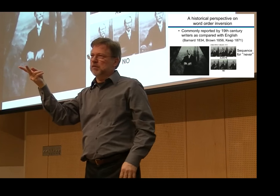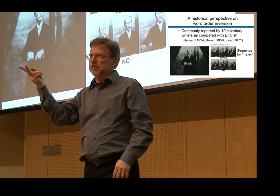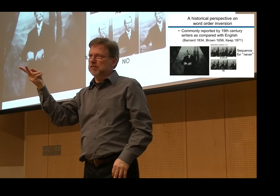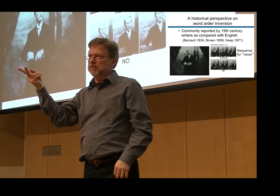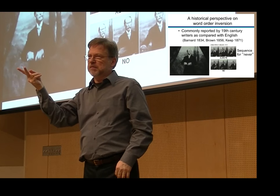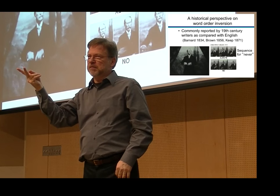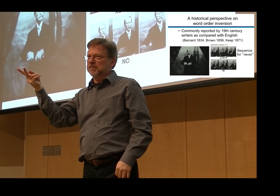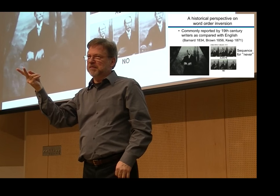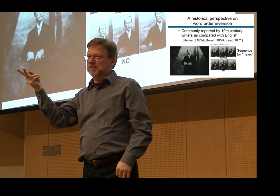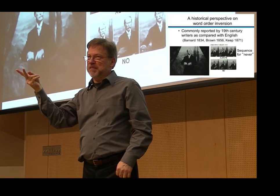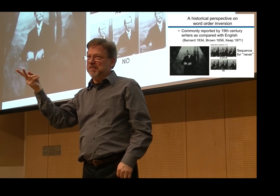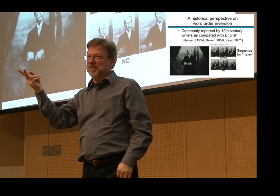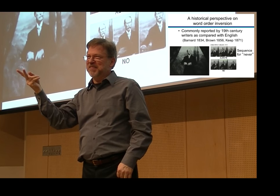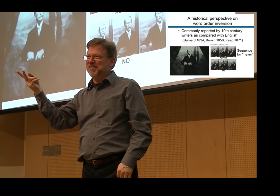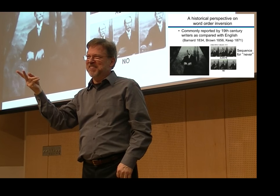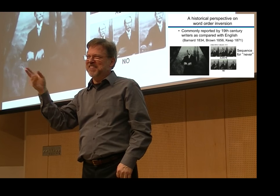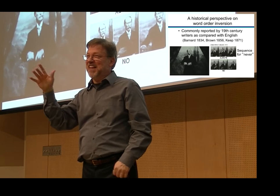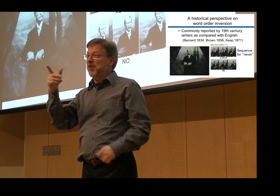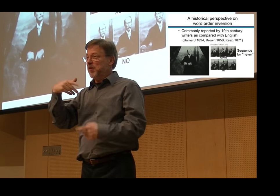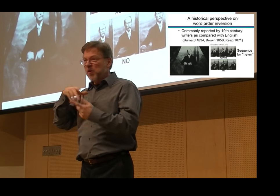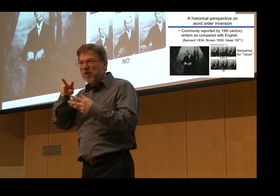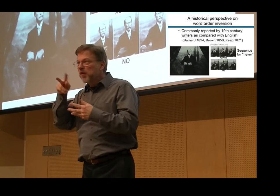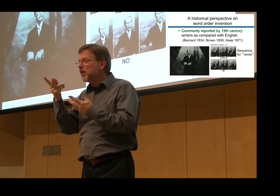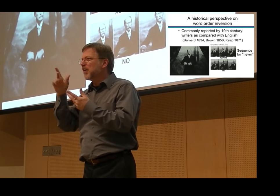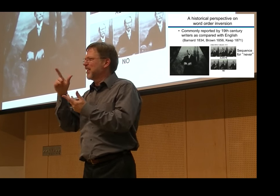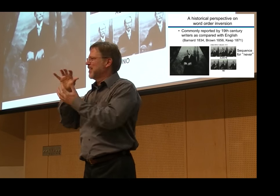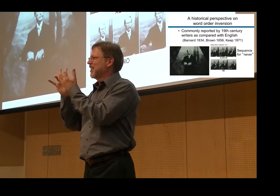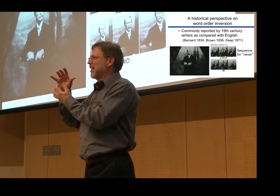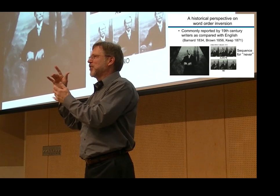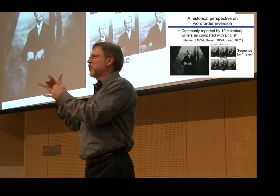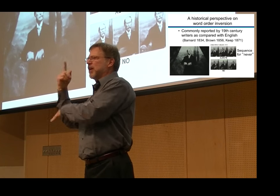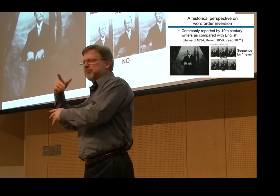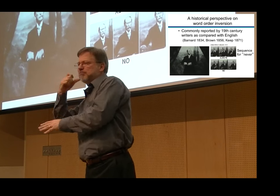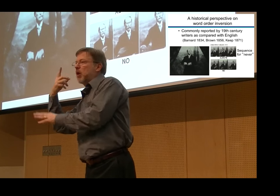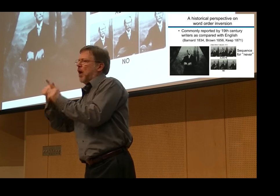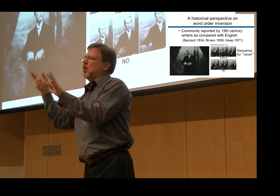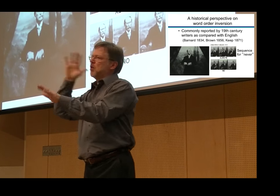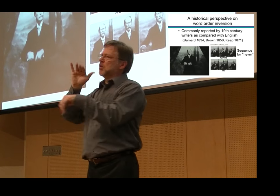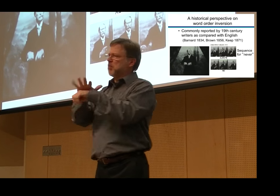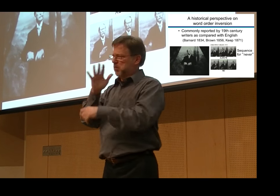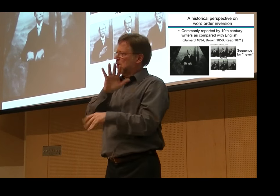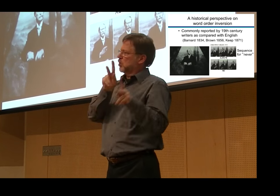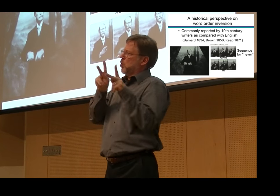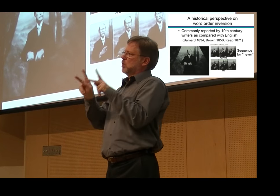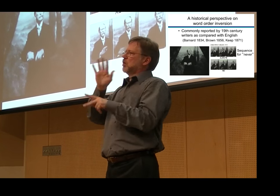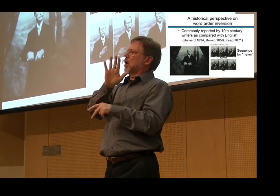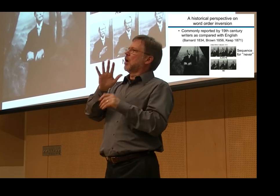on certain concepts. They went, okay, what happens in English word order or Latin word order? The sign language